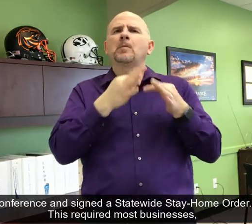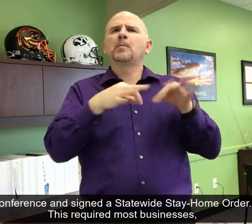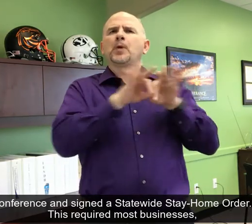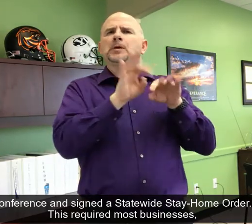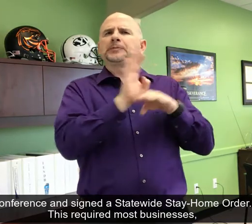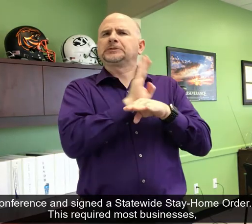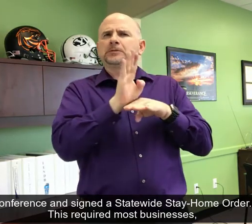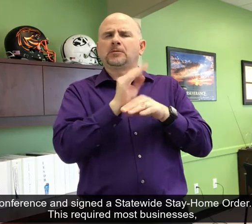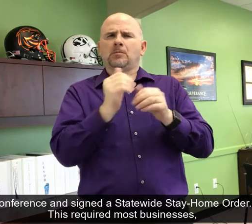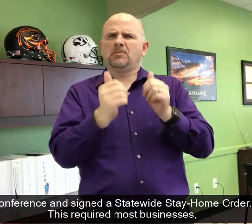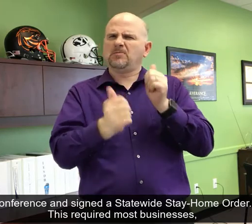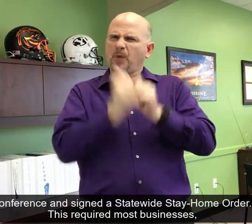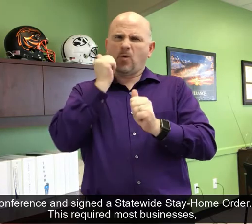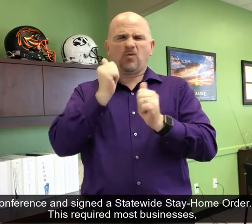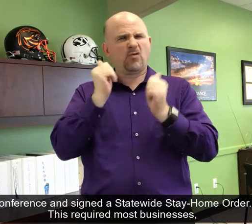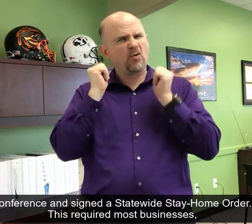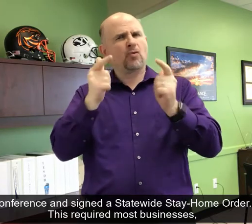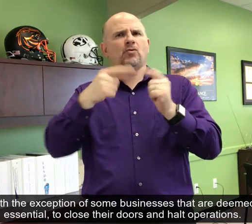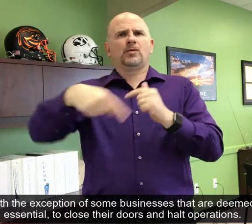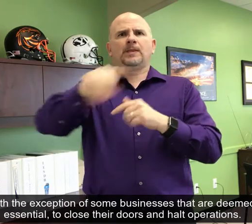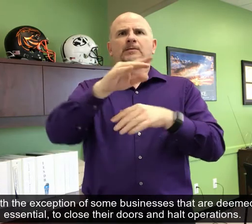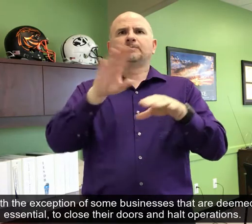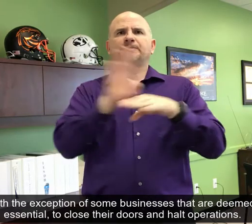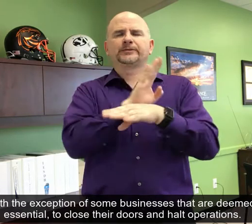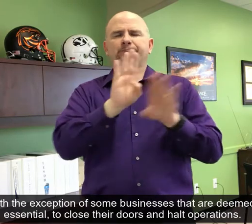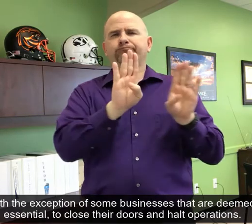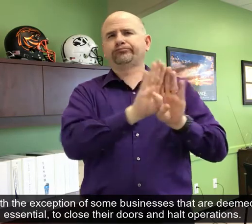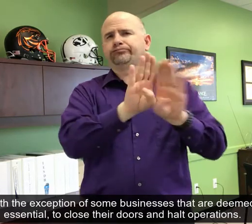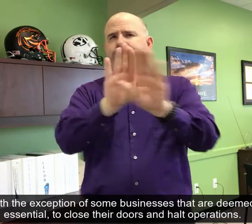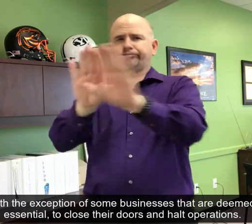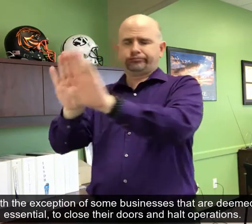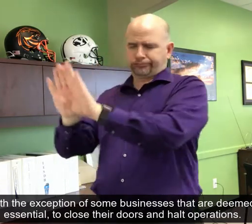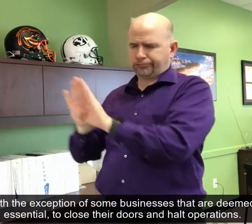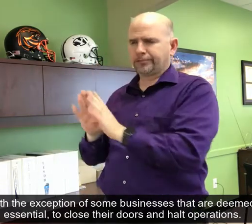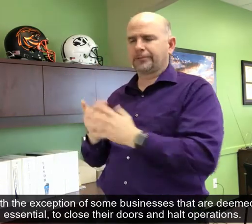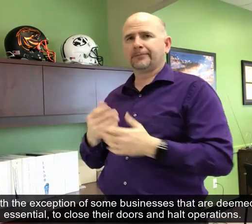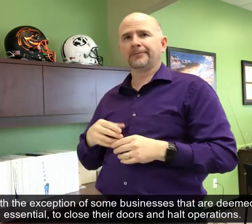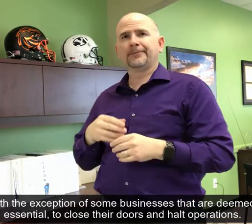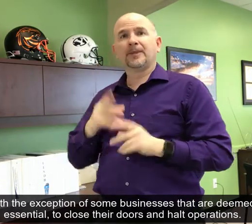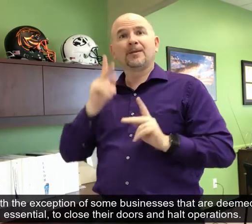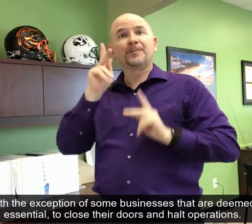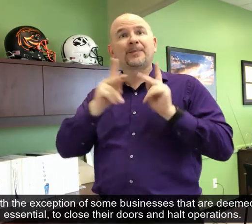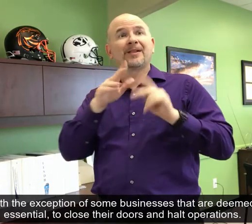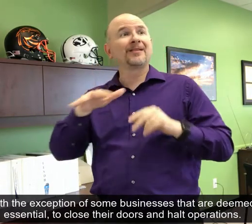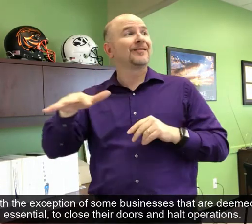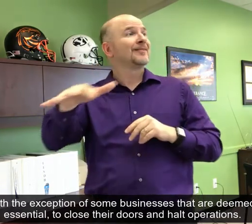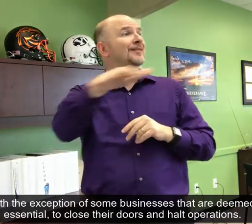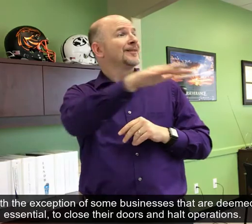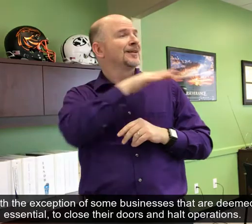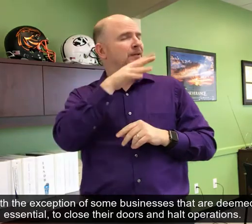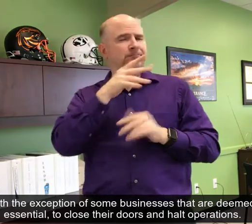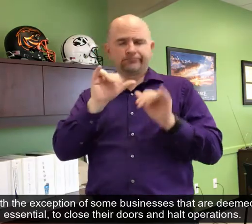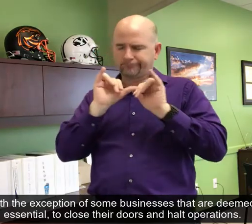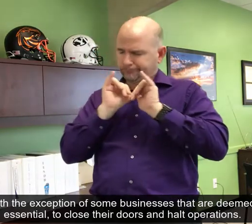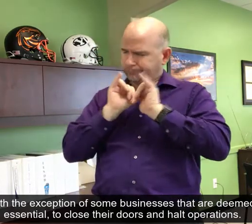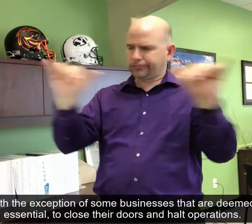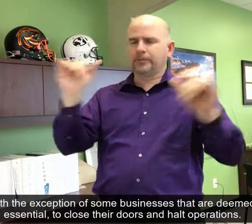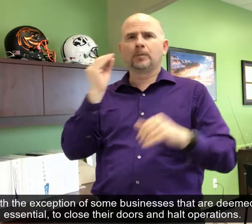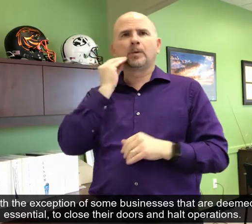This required most businesses, with the exception of some businesses that are deemed essential, to close their doors and halt